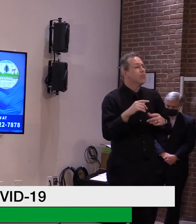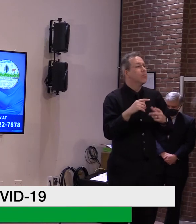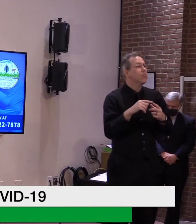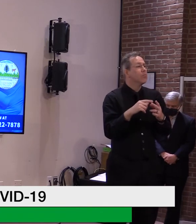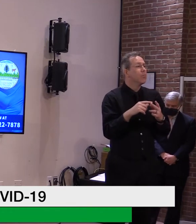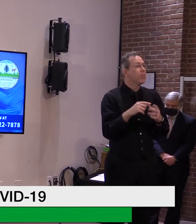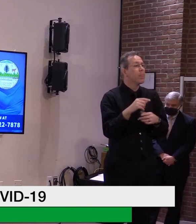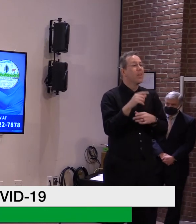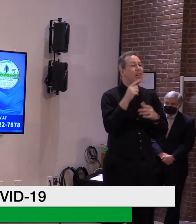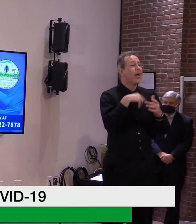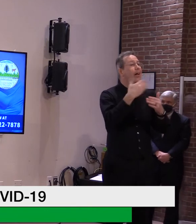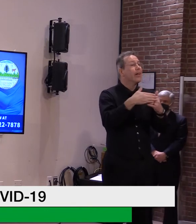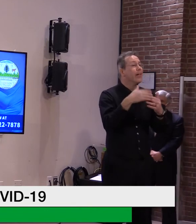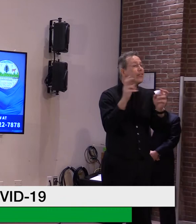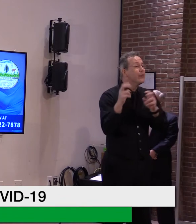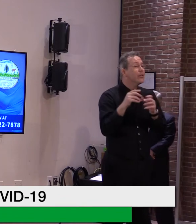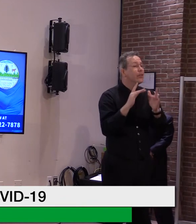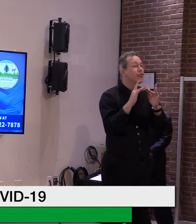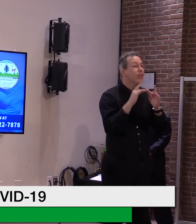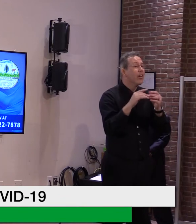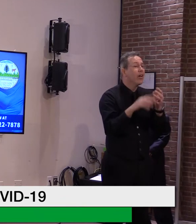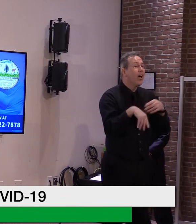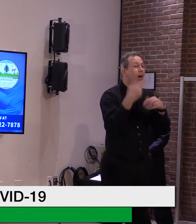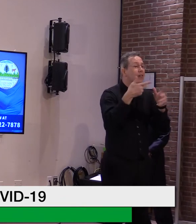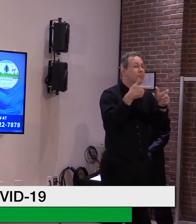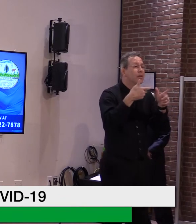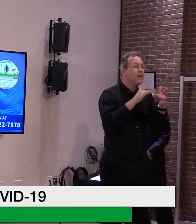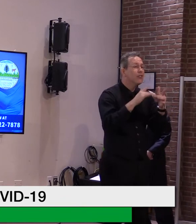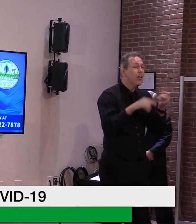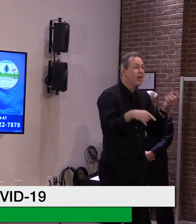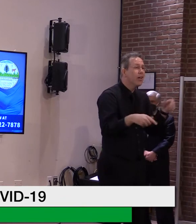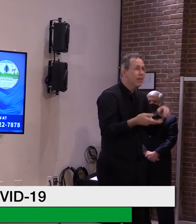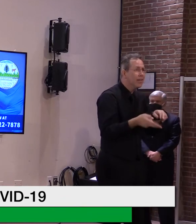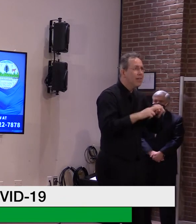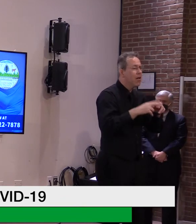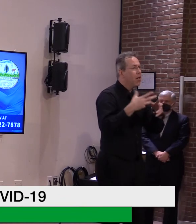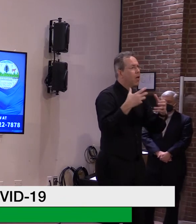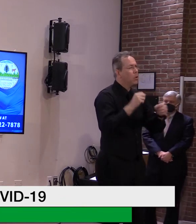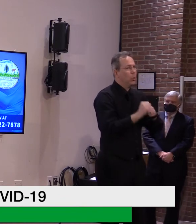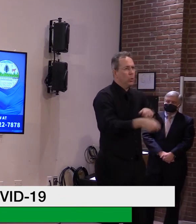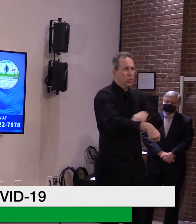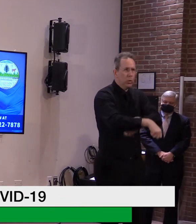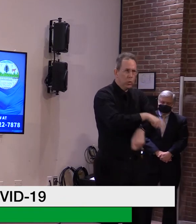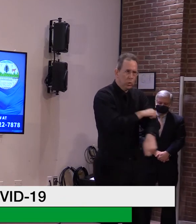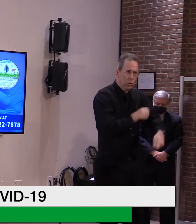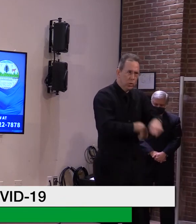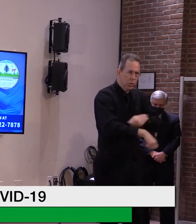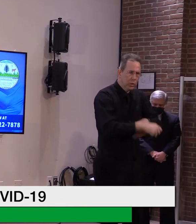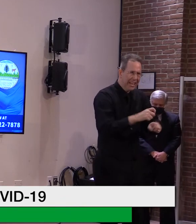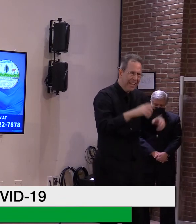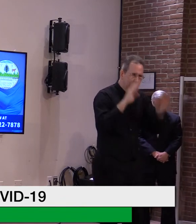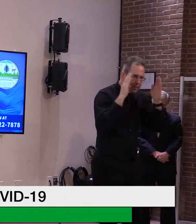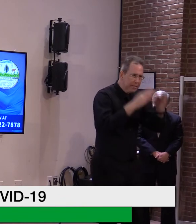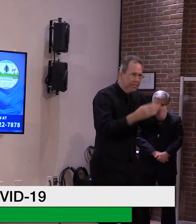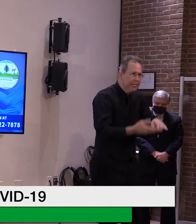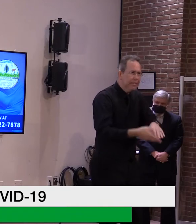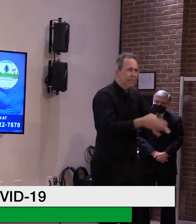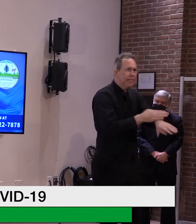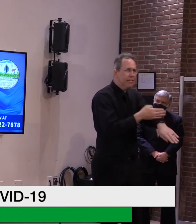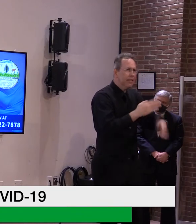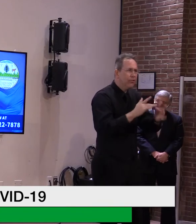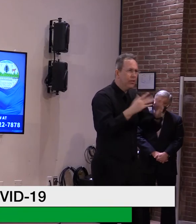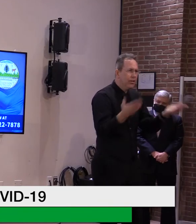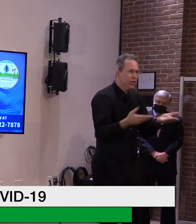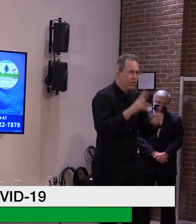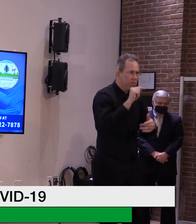highest on one of the high infrastructure needs that I think we have in this state. And this is good